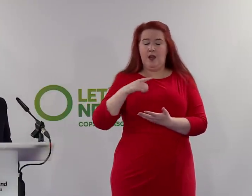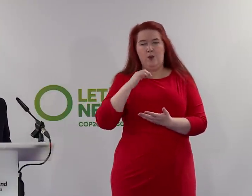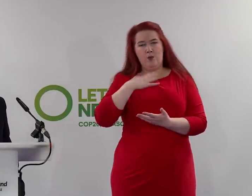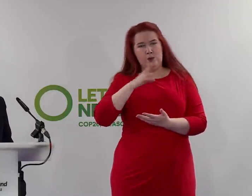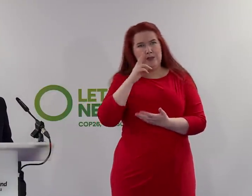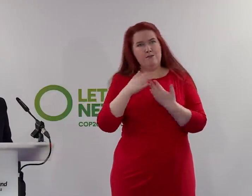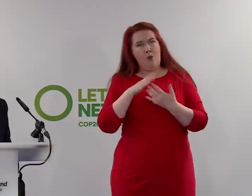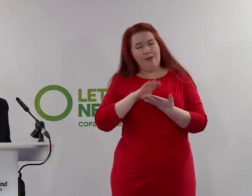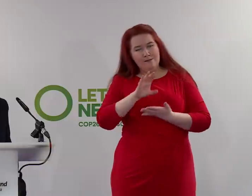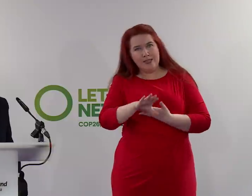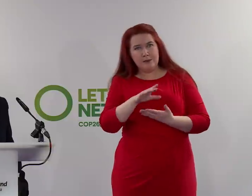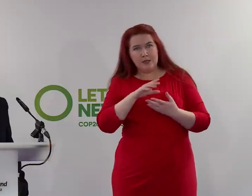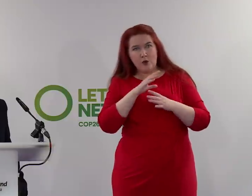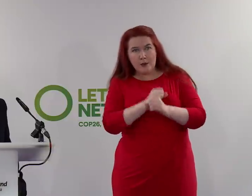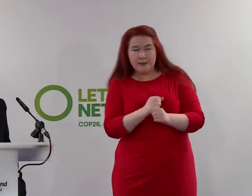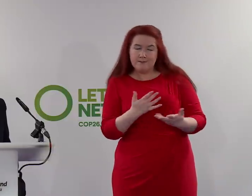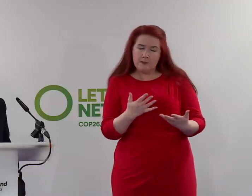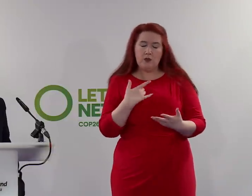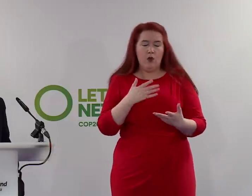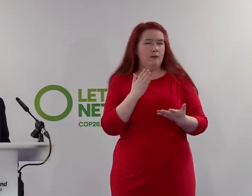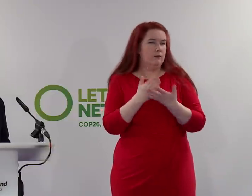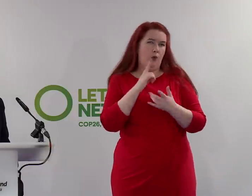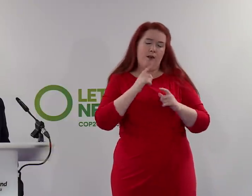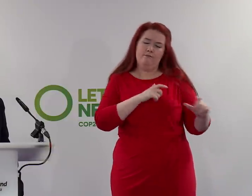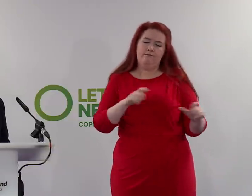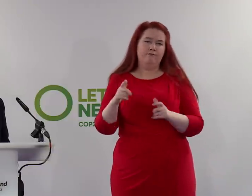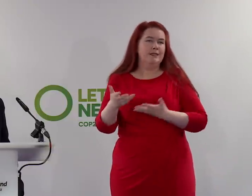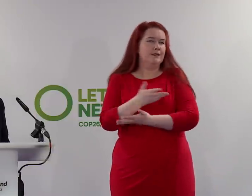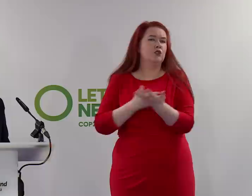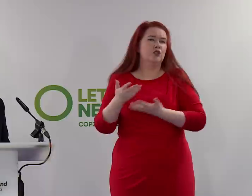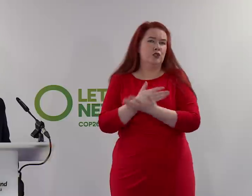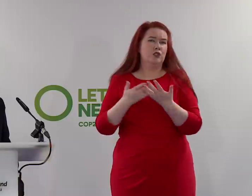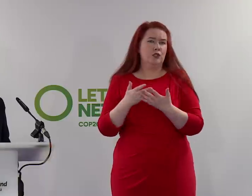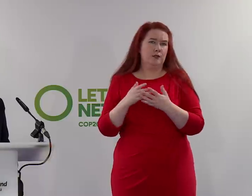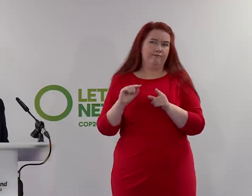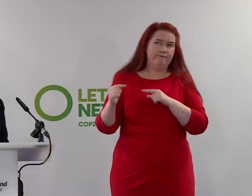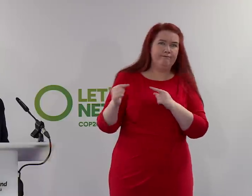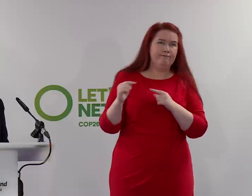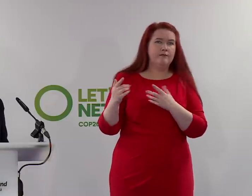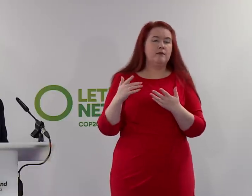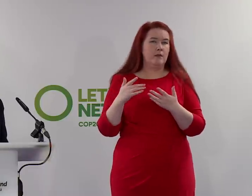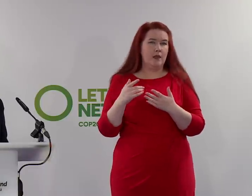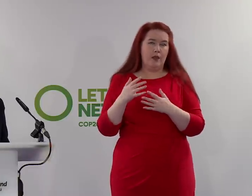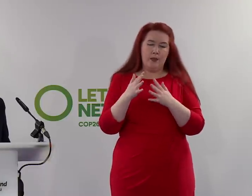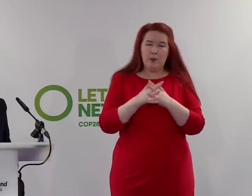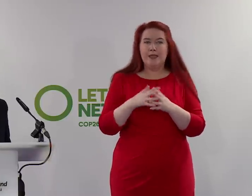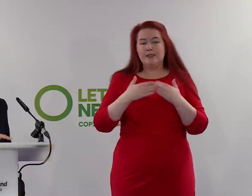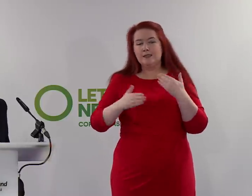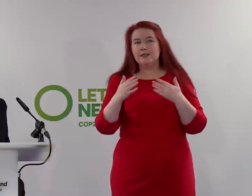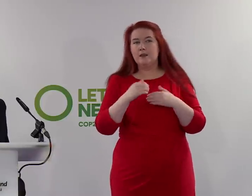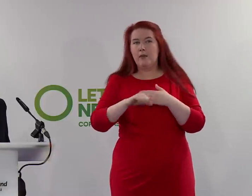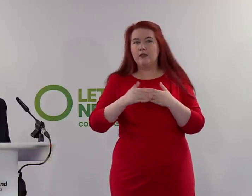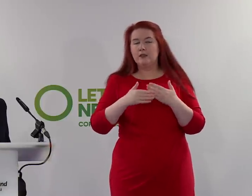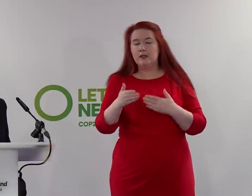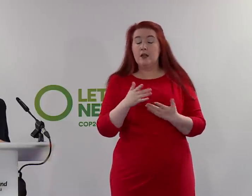So we will continue, no doubt, to have discussions around all of this in the weeks, months and no doubt years ahead. On the